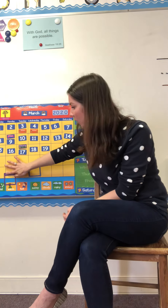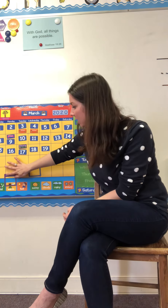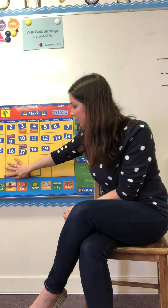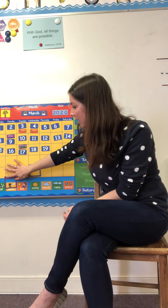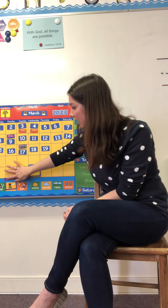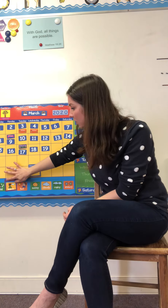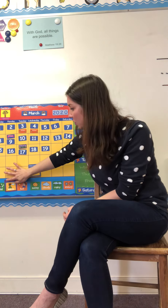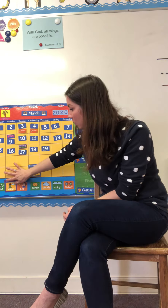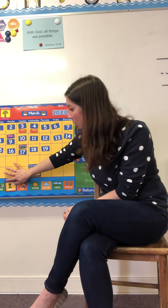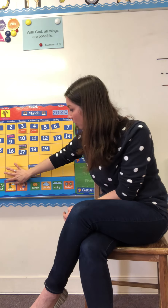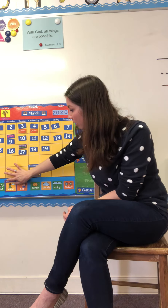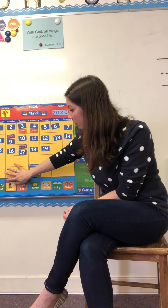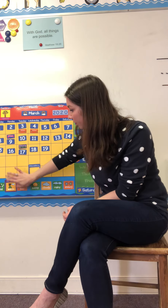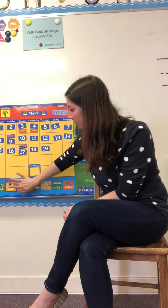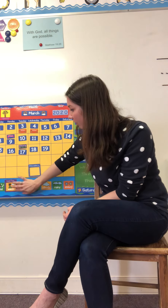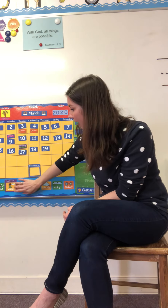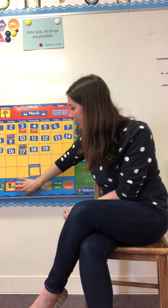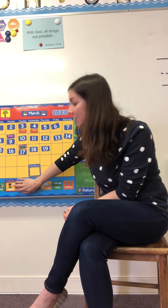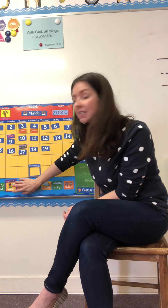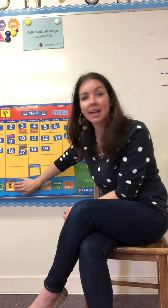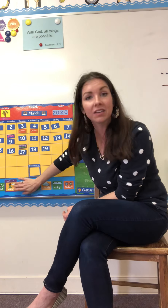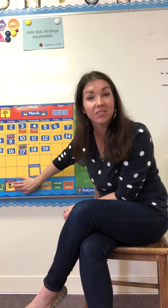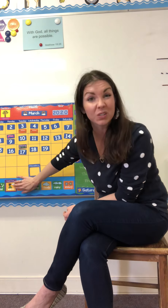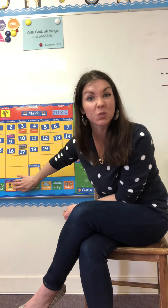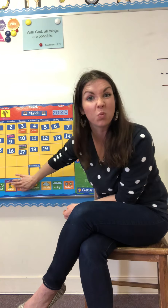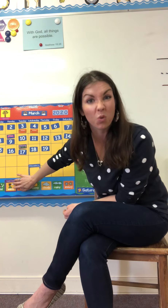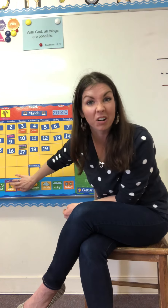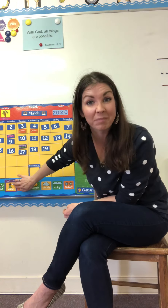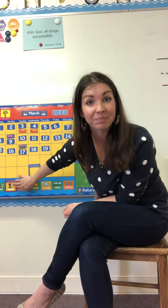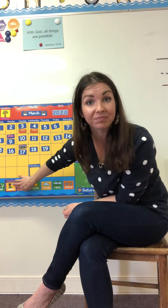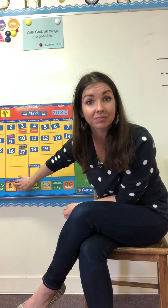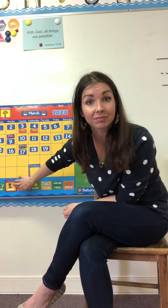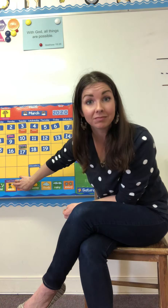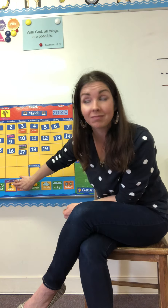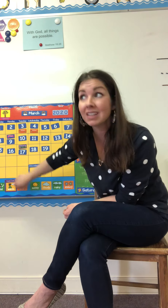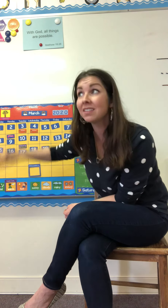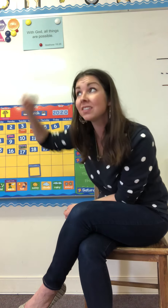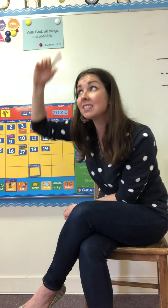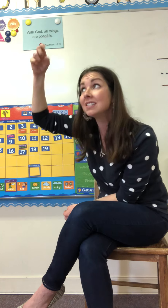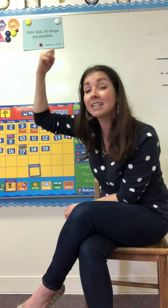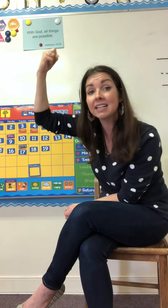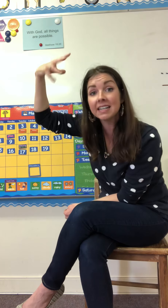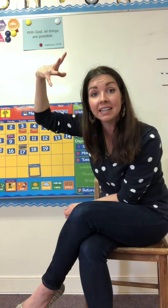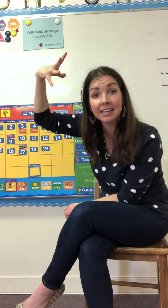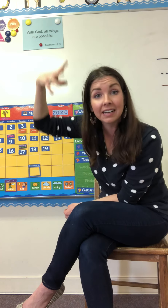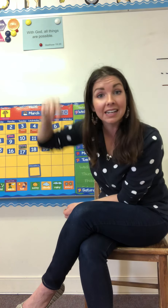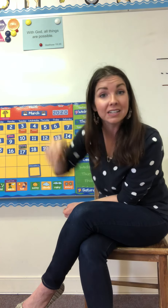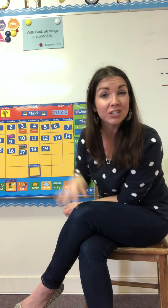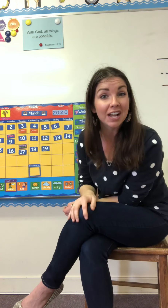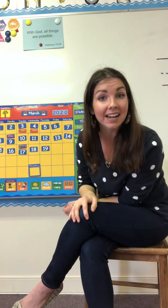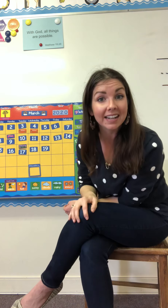would say it's warm outside it feels warm the sun is shining